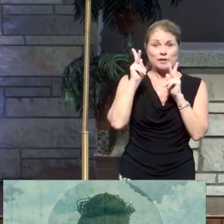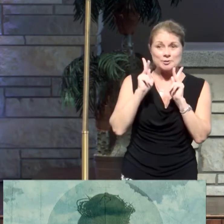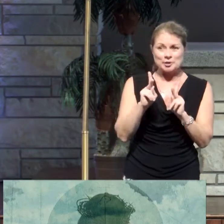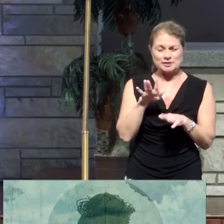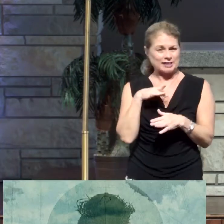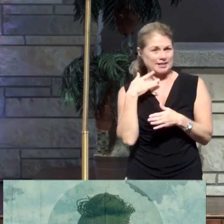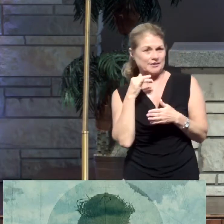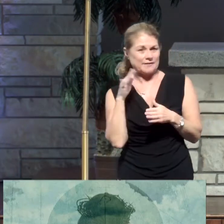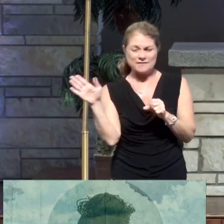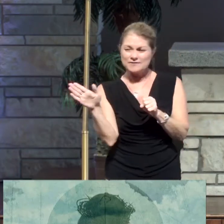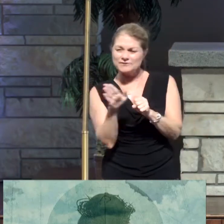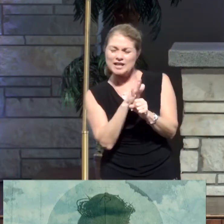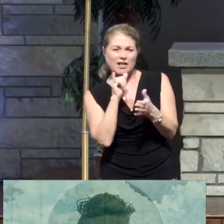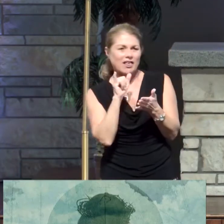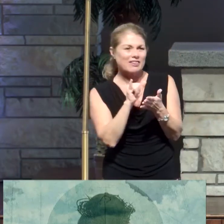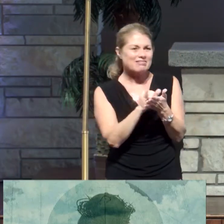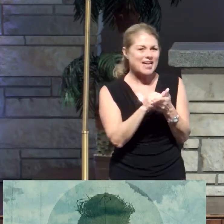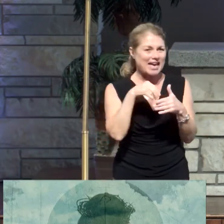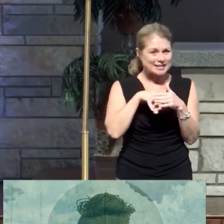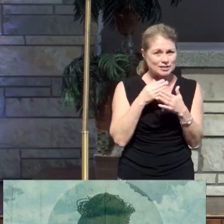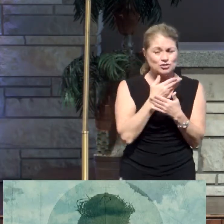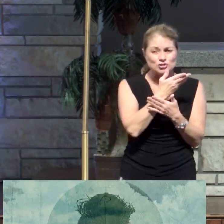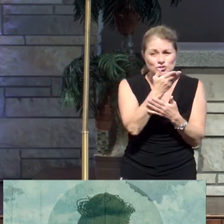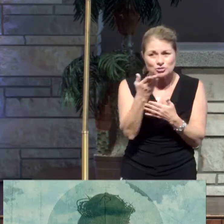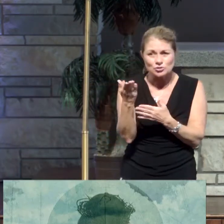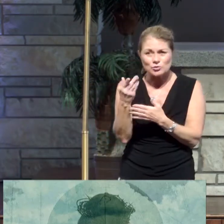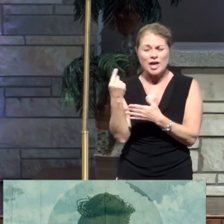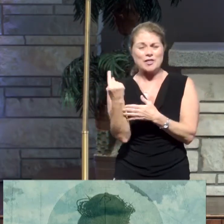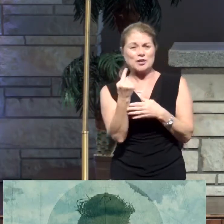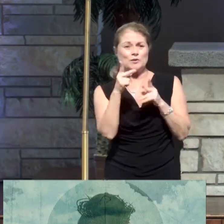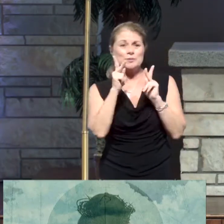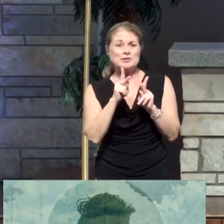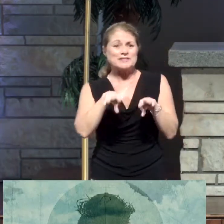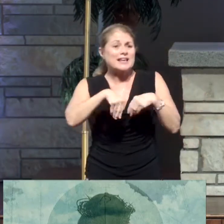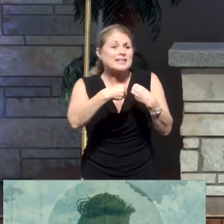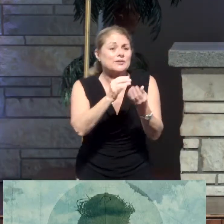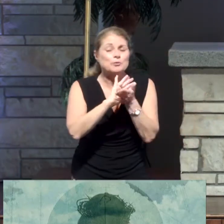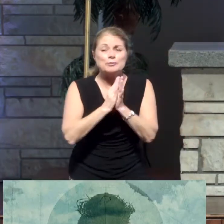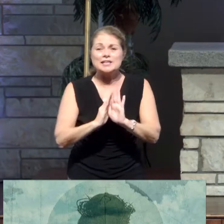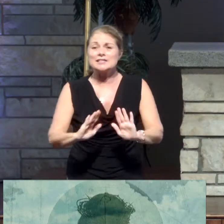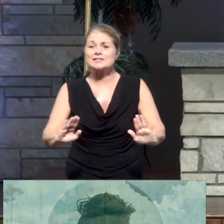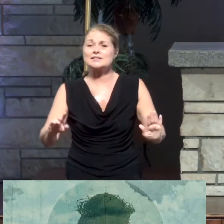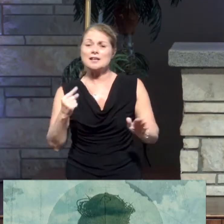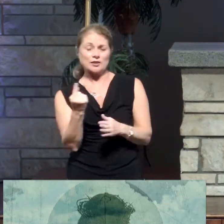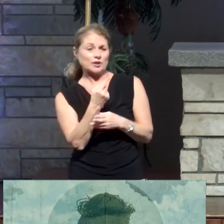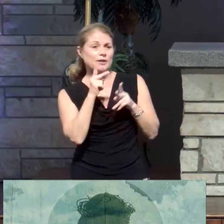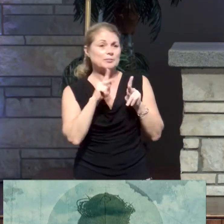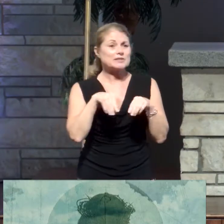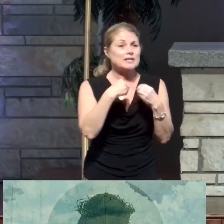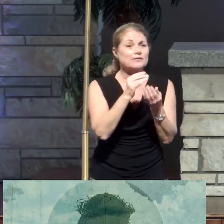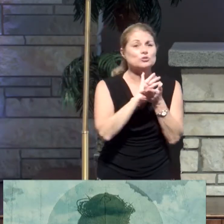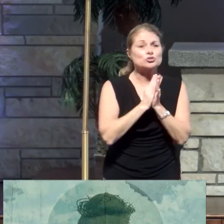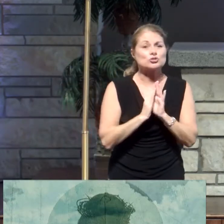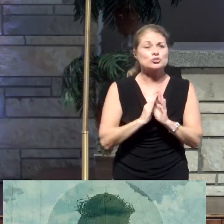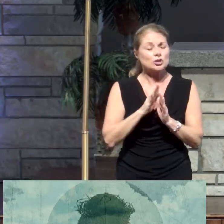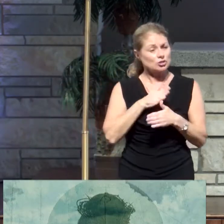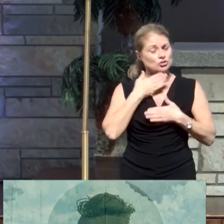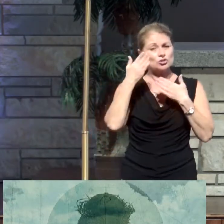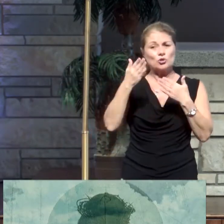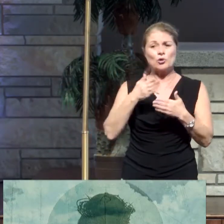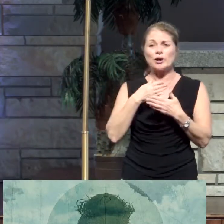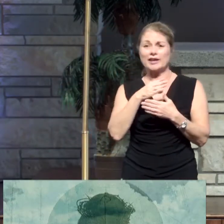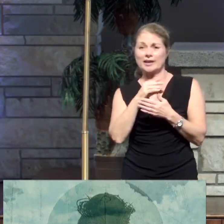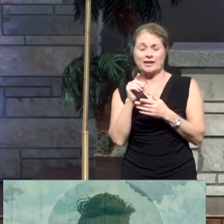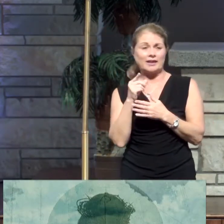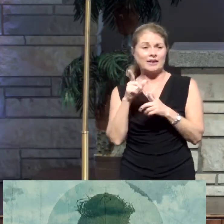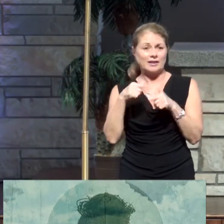fill that void in you. The only person that can give you peace. The only person that can give you joy. The only person that can give you eternal life. What